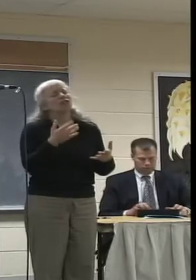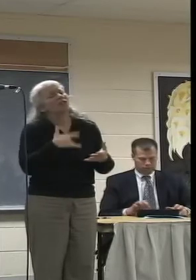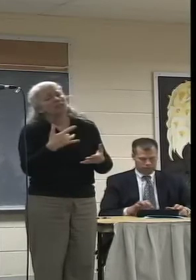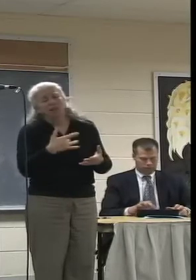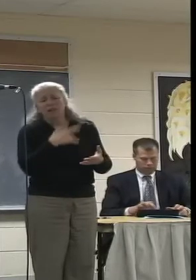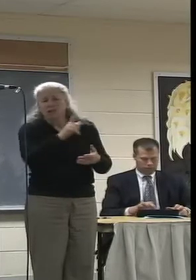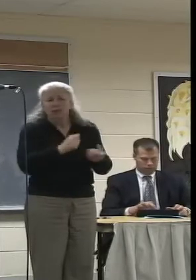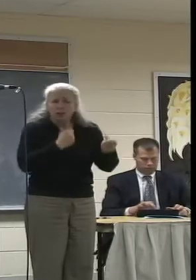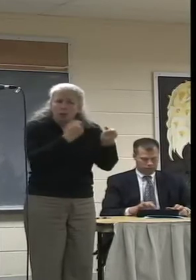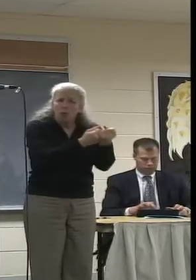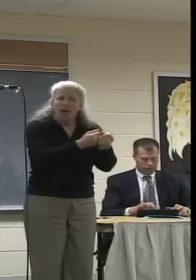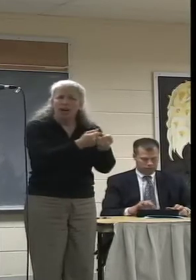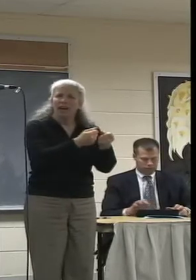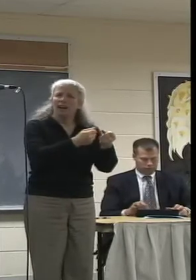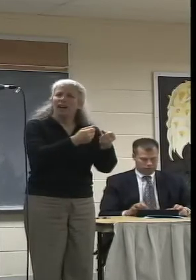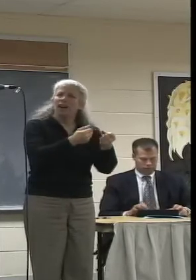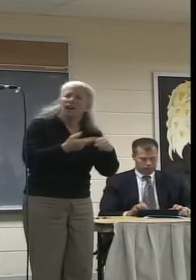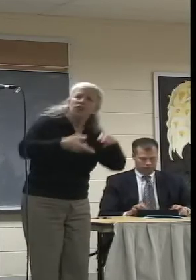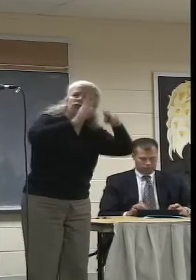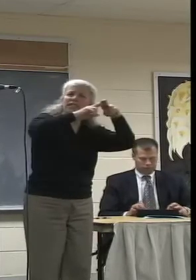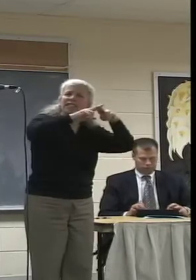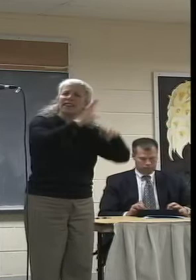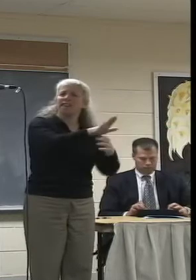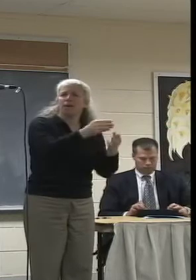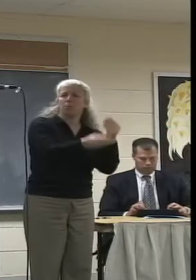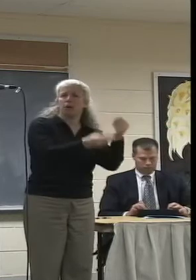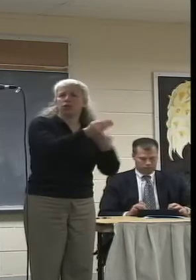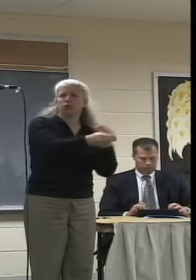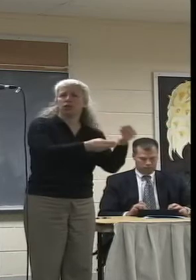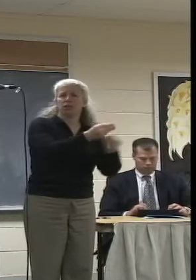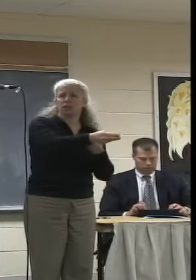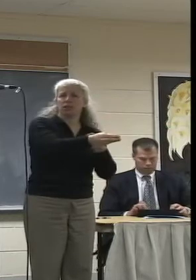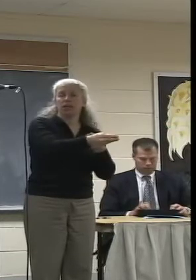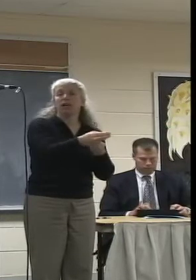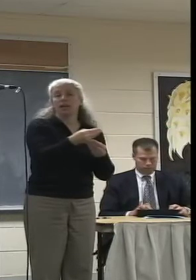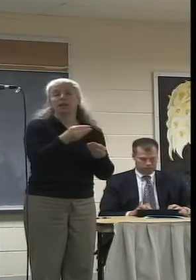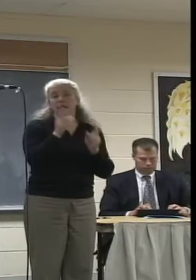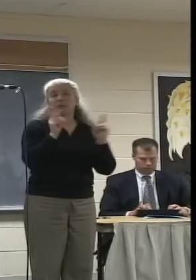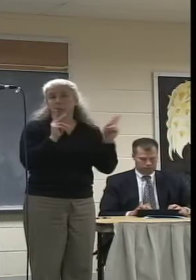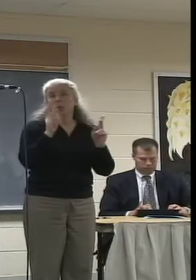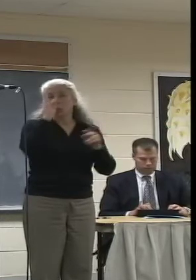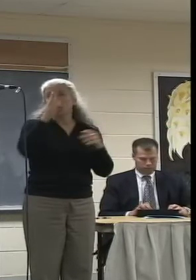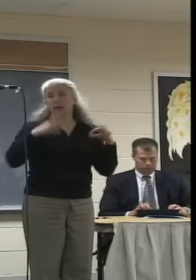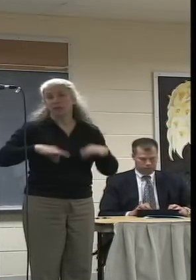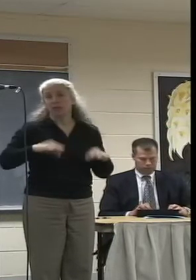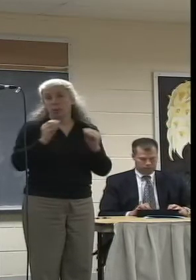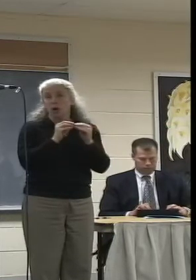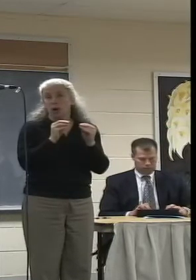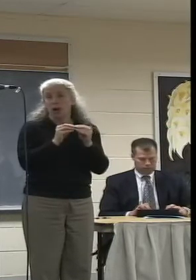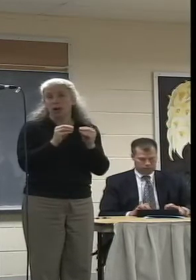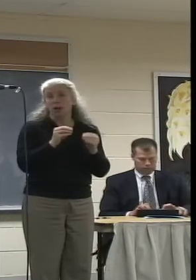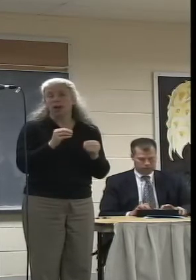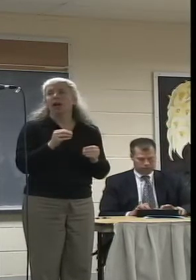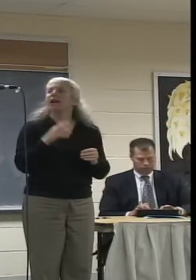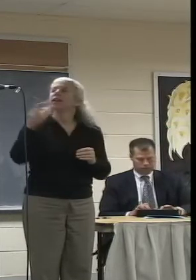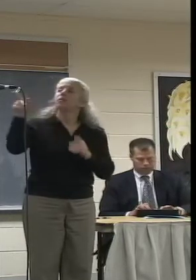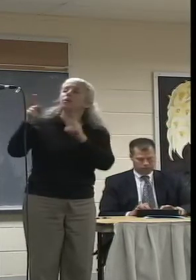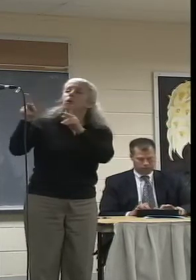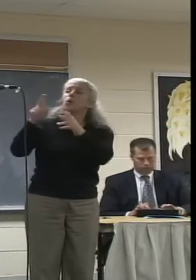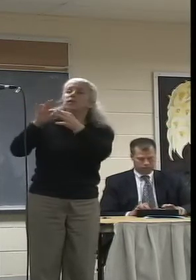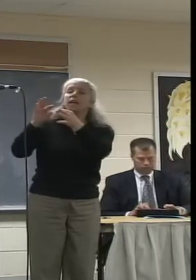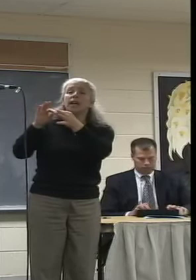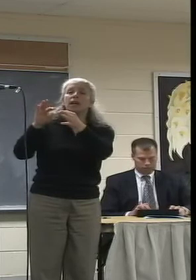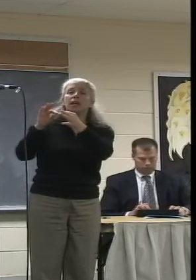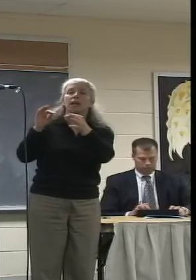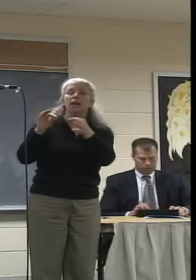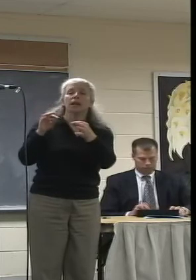increase their budget, the more everybody benefits from it. And I second the idea that